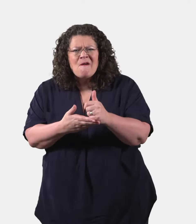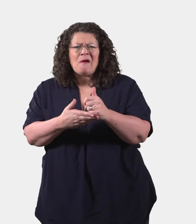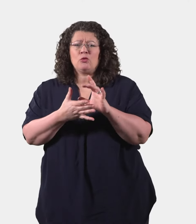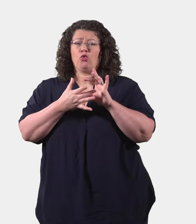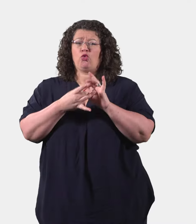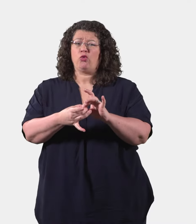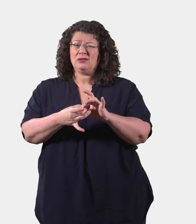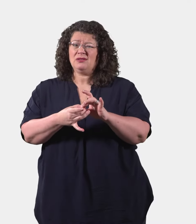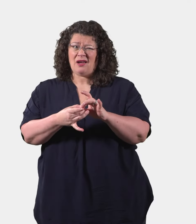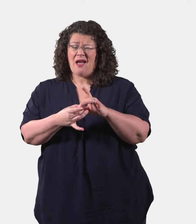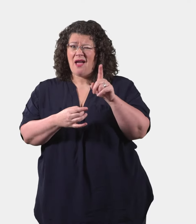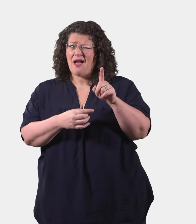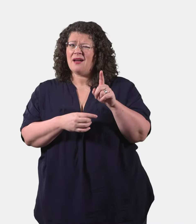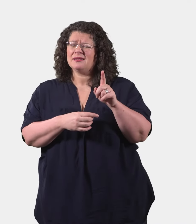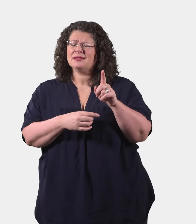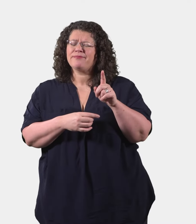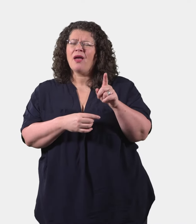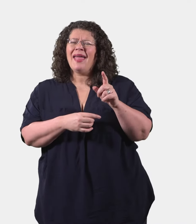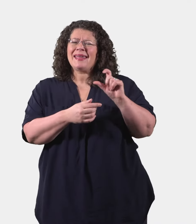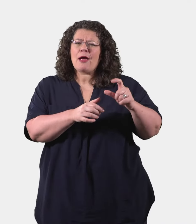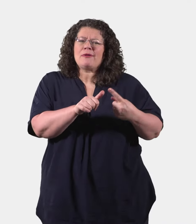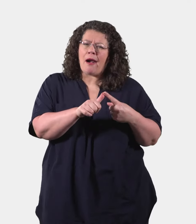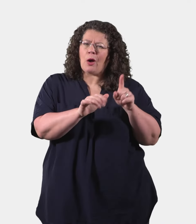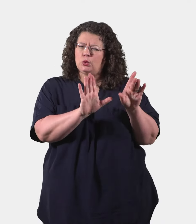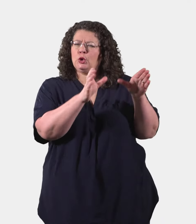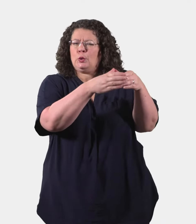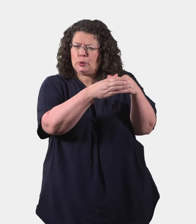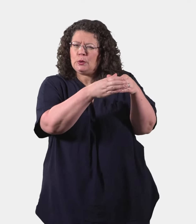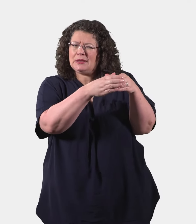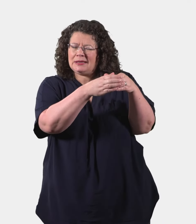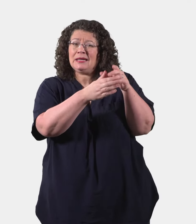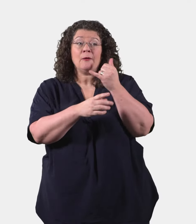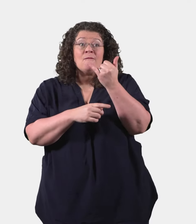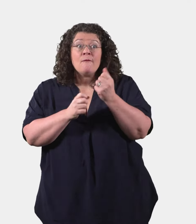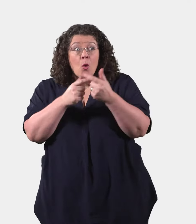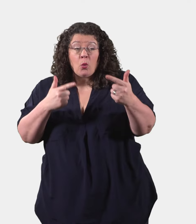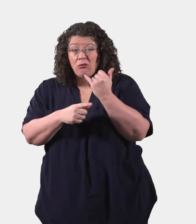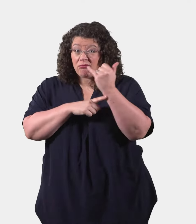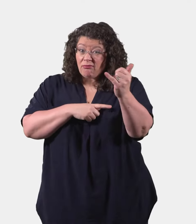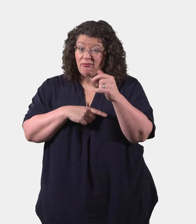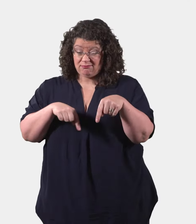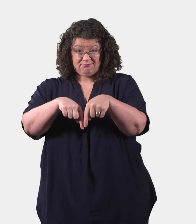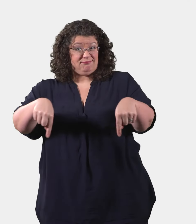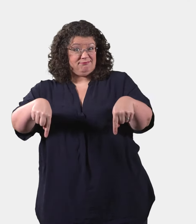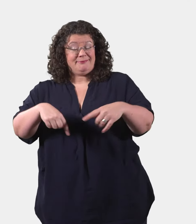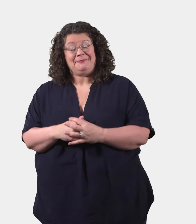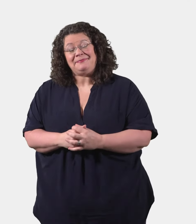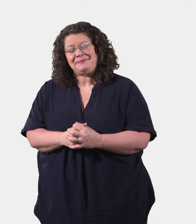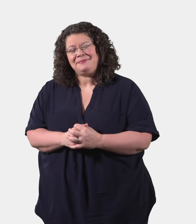To claim Carer's Credit and for advice, contact the Carer's Allowance Unit. Their phone number is available in the description